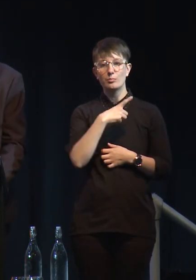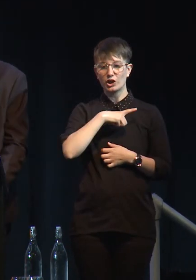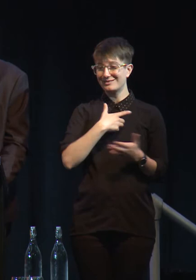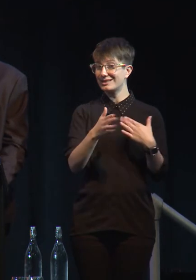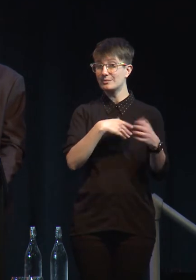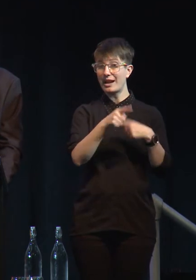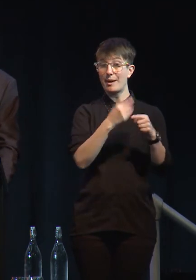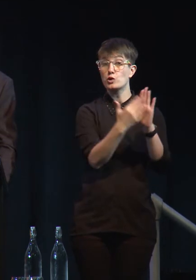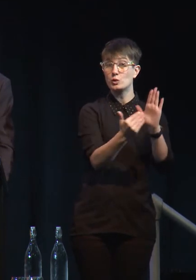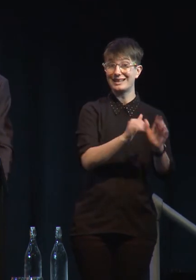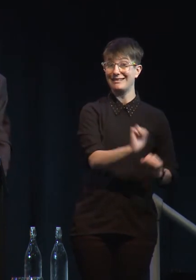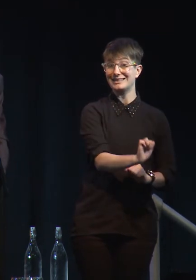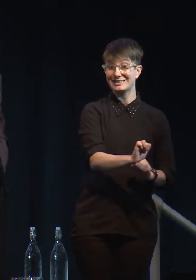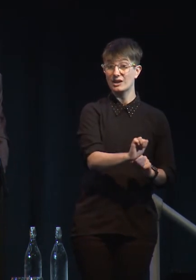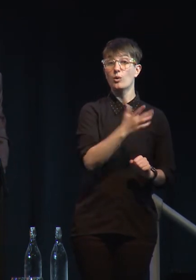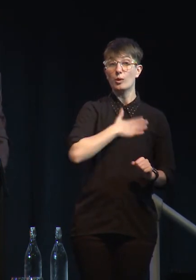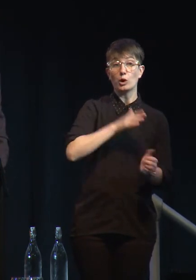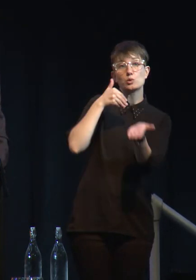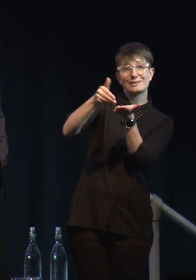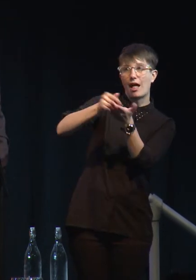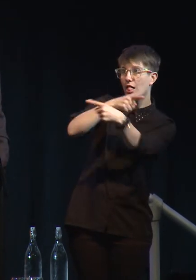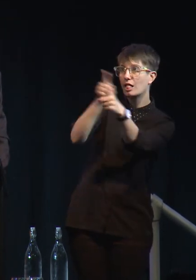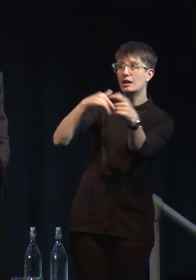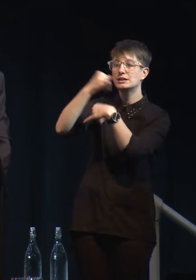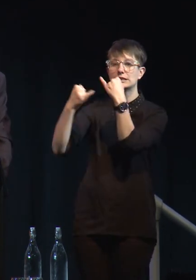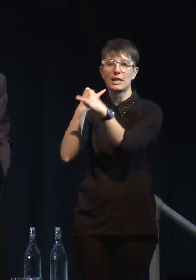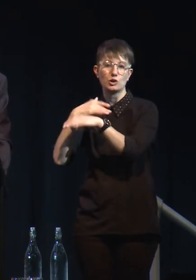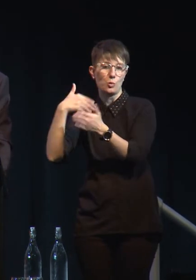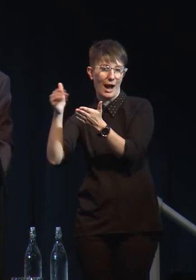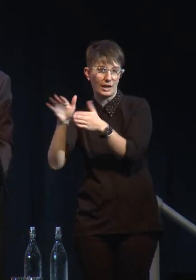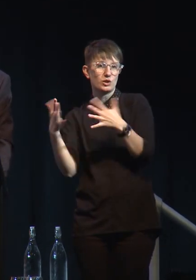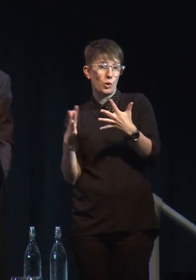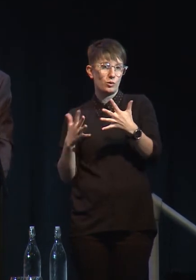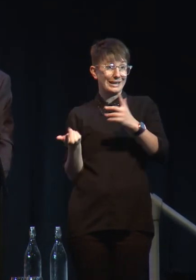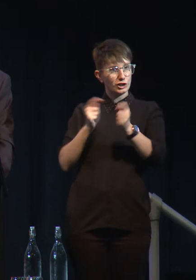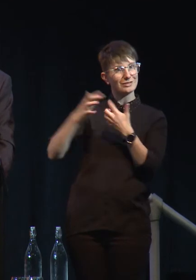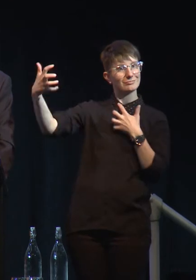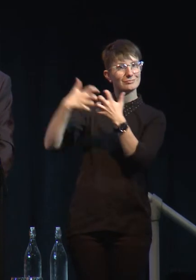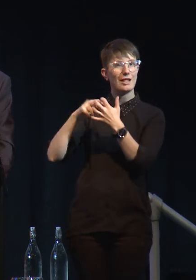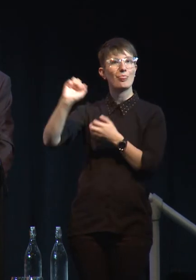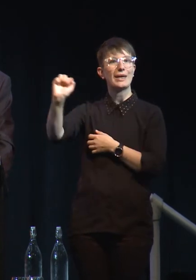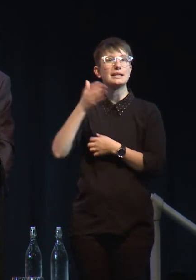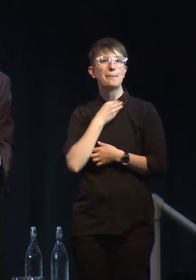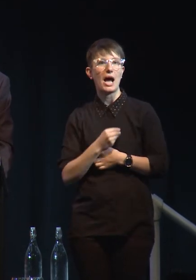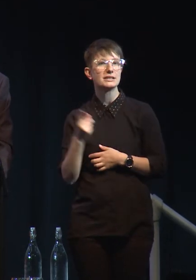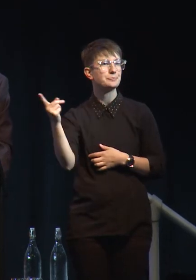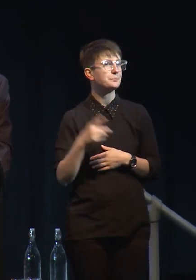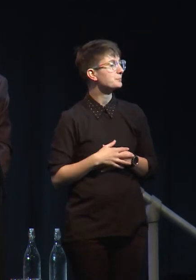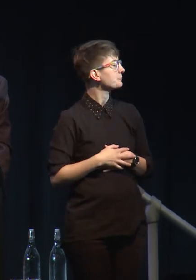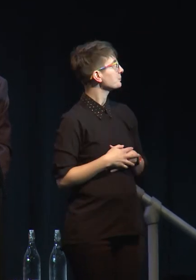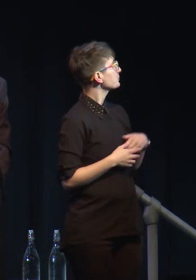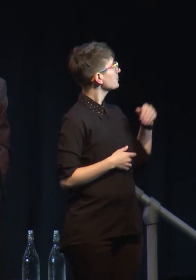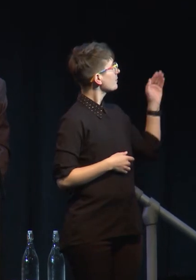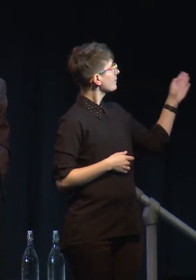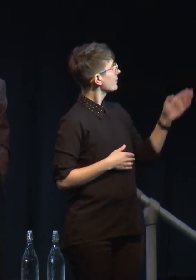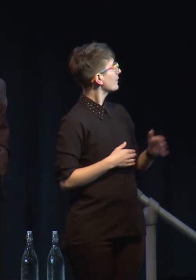markets. So I'm going to cruise through this. So in America, we've got 40% dip in milk consumption,